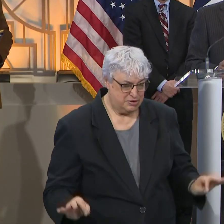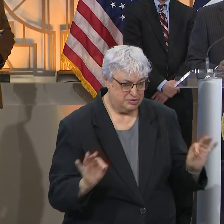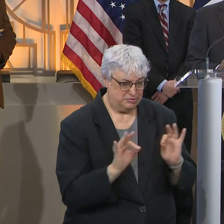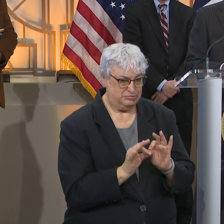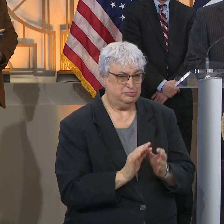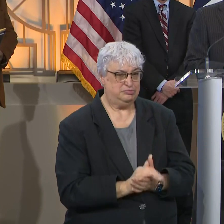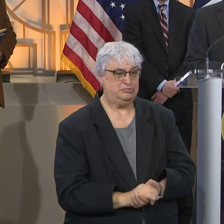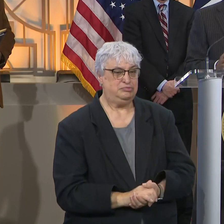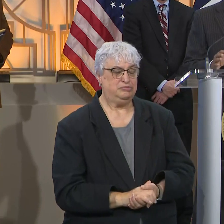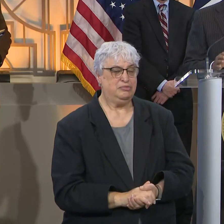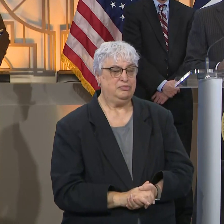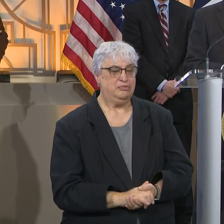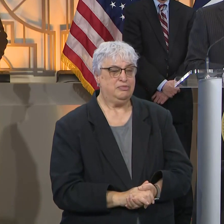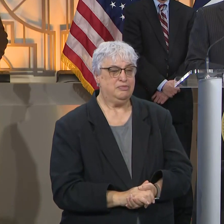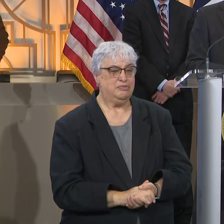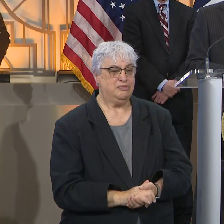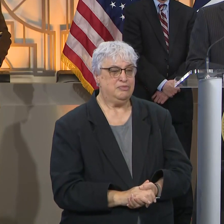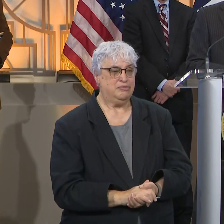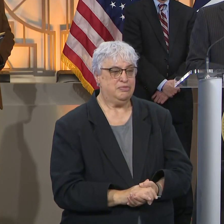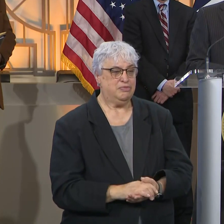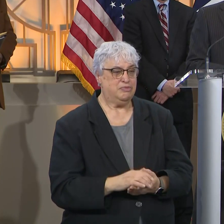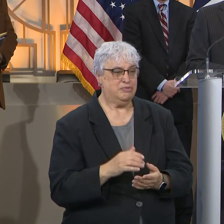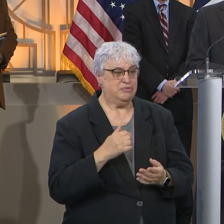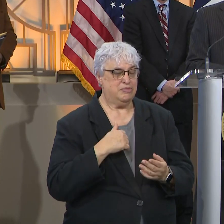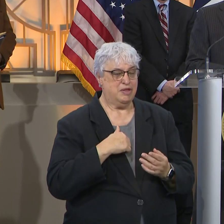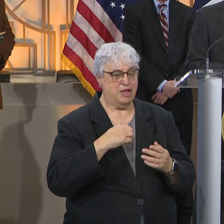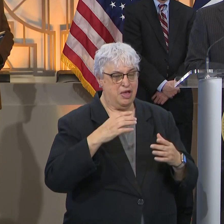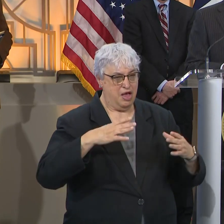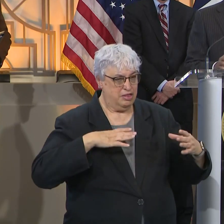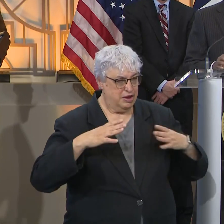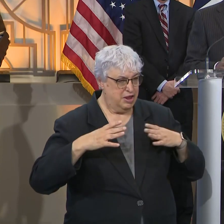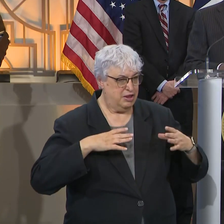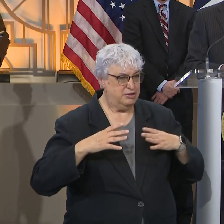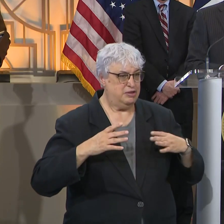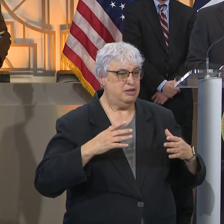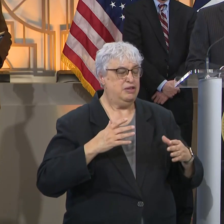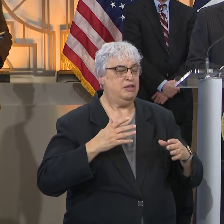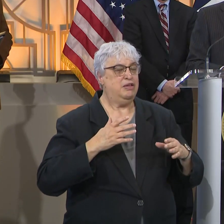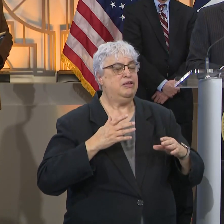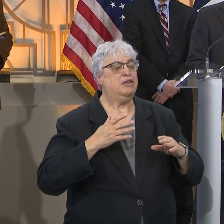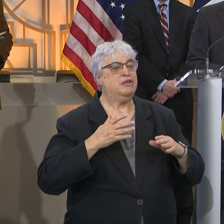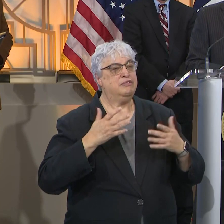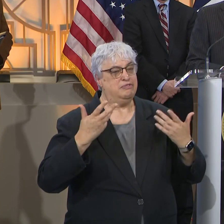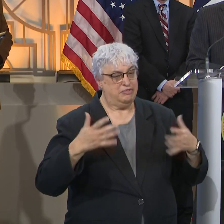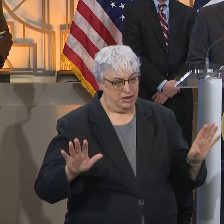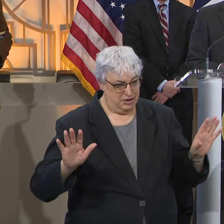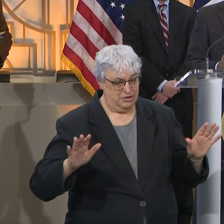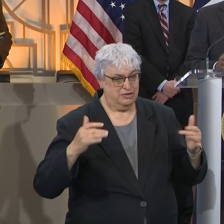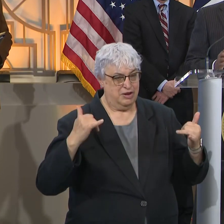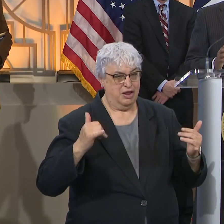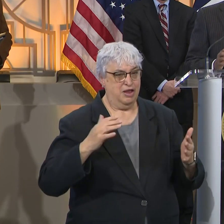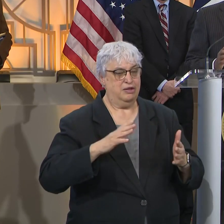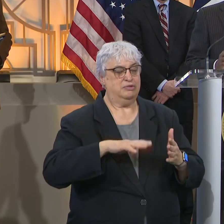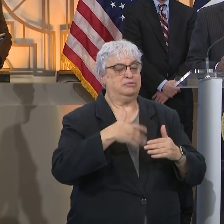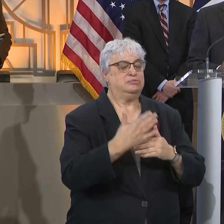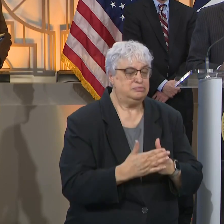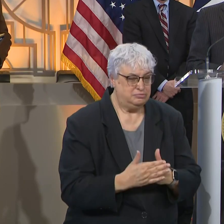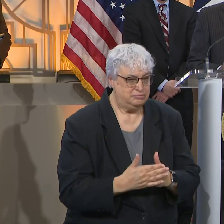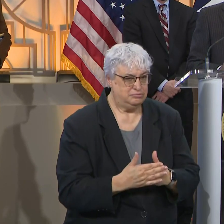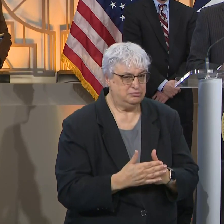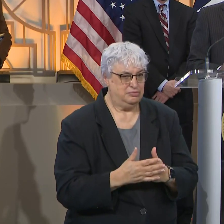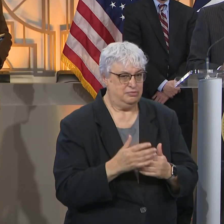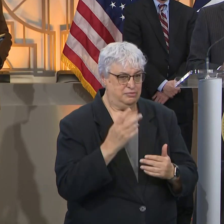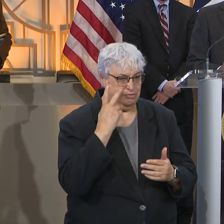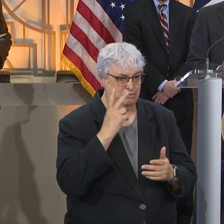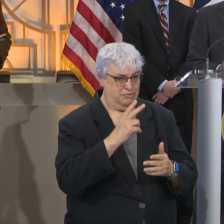because now we're getting the cases coming in from the holidays and the aftermath of the holidays. So again, I'm asking people